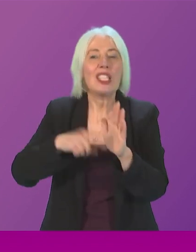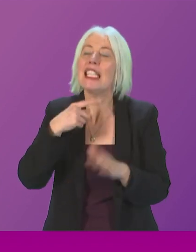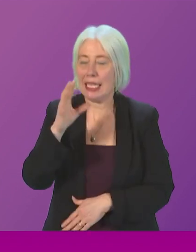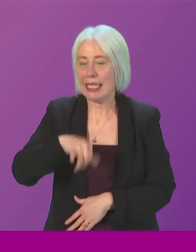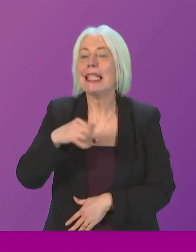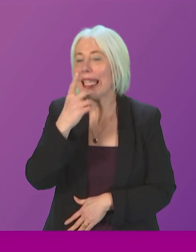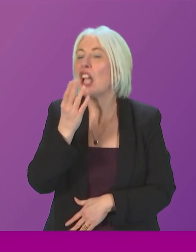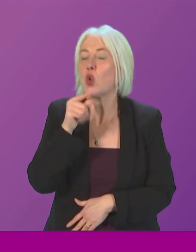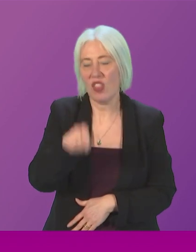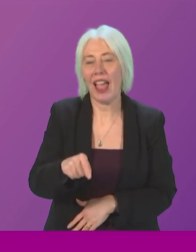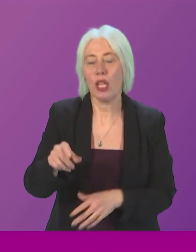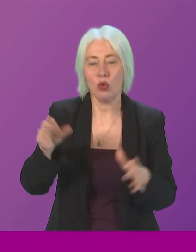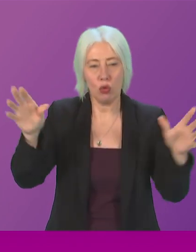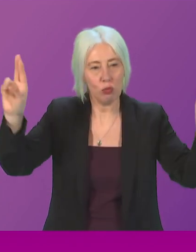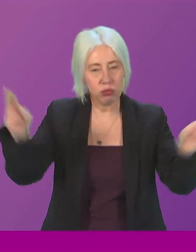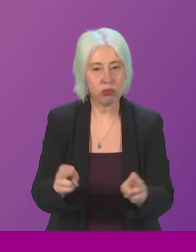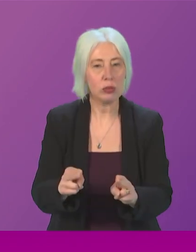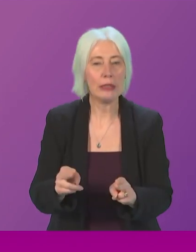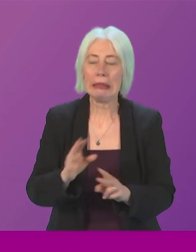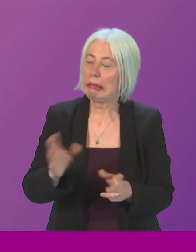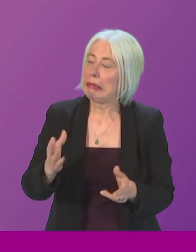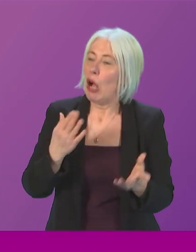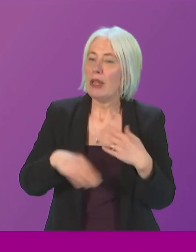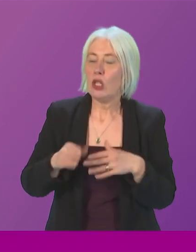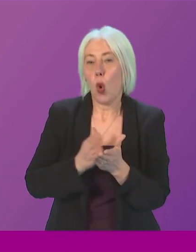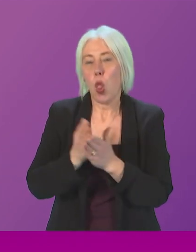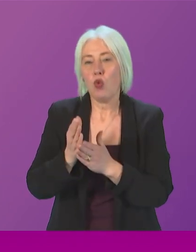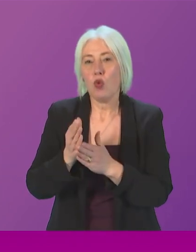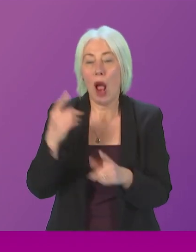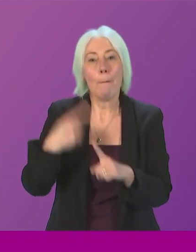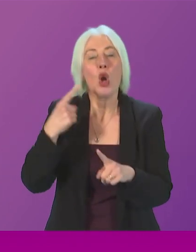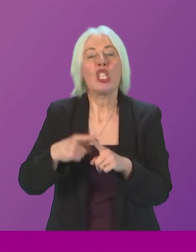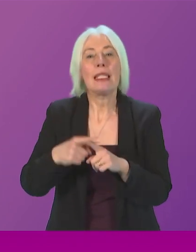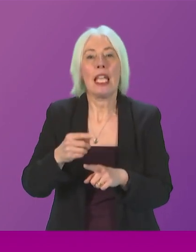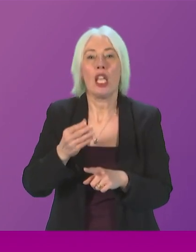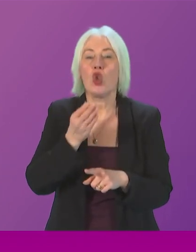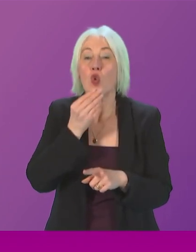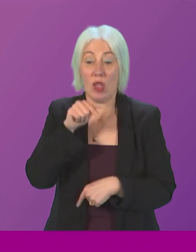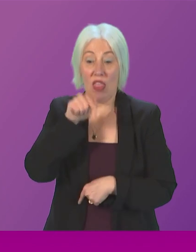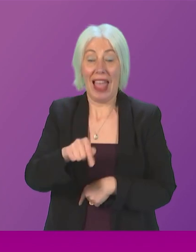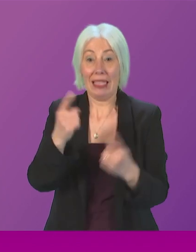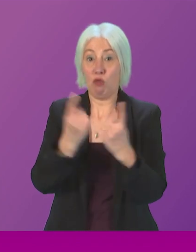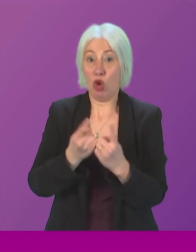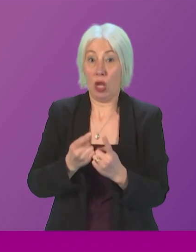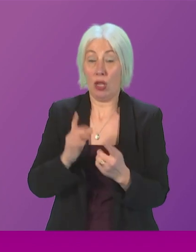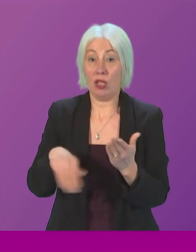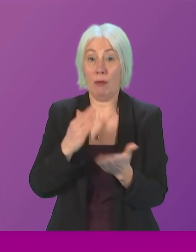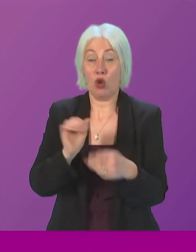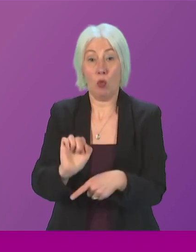legislative conditions that must be met in order to grant an emergency authorisation of the product to ensure that high level of